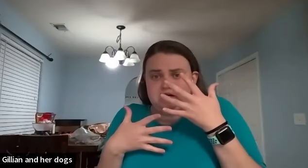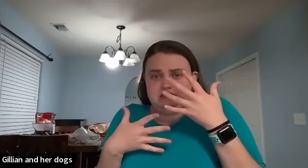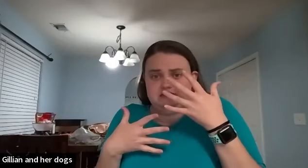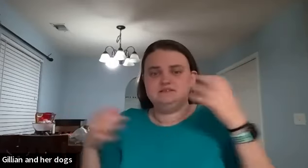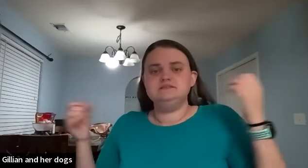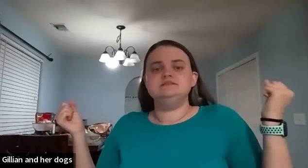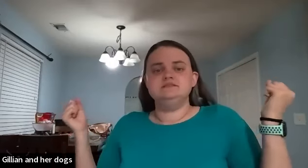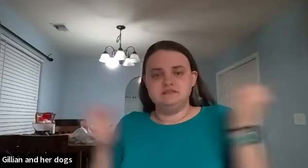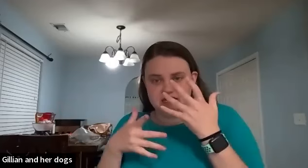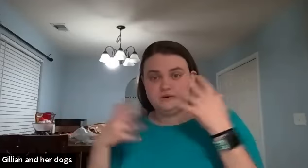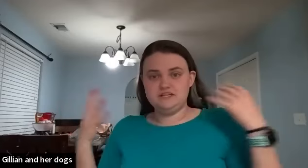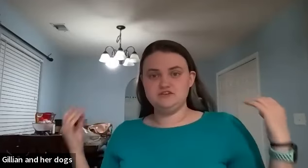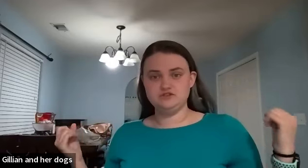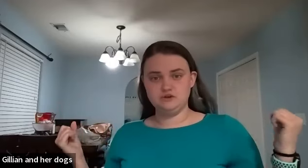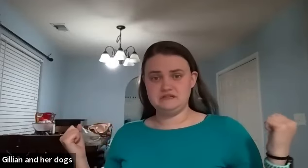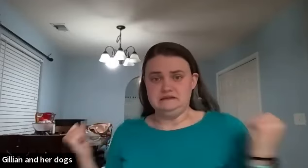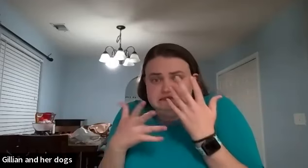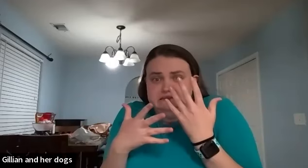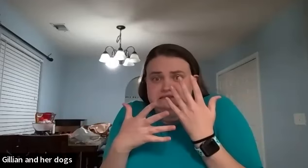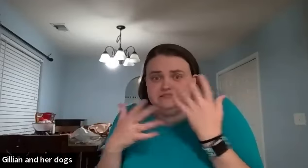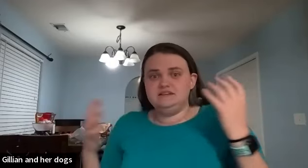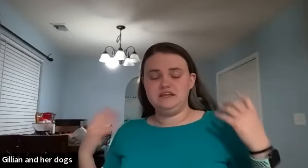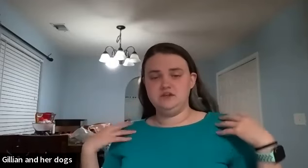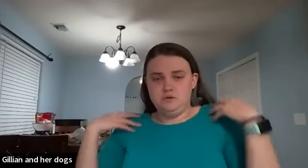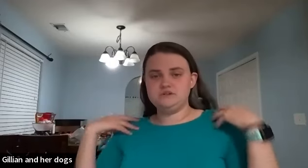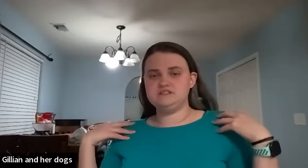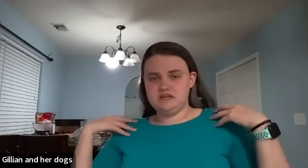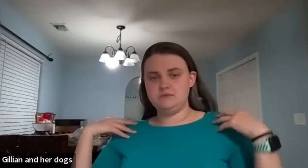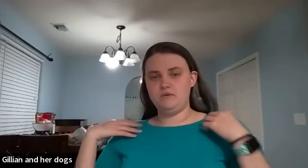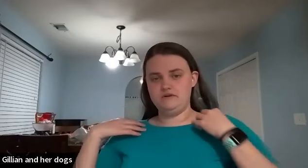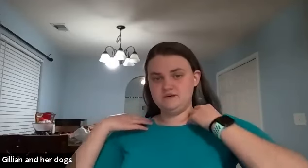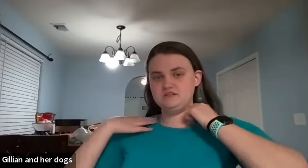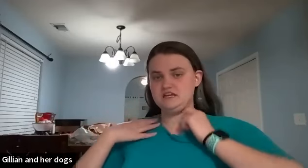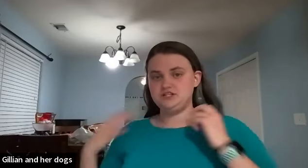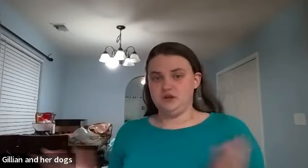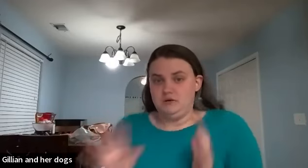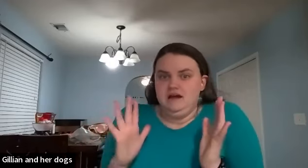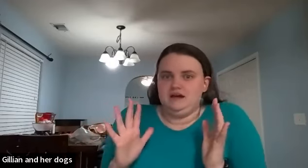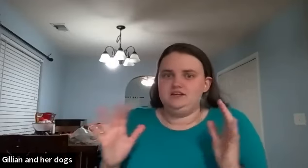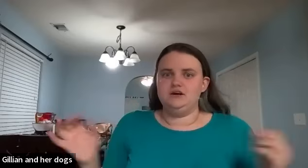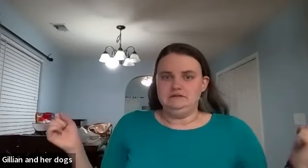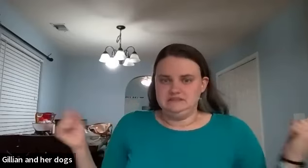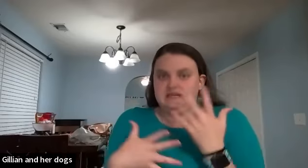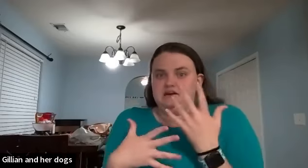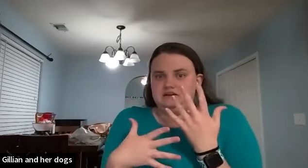you want to make sure those shoulders kind of like you almost think about if someone scares you go ah you know scared